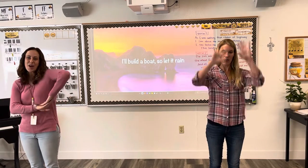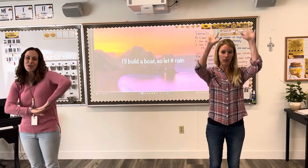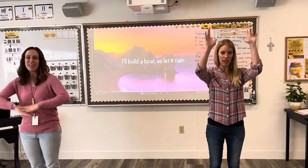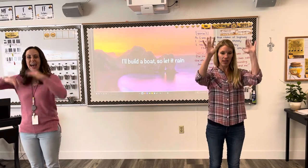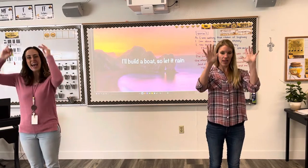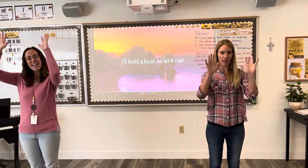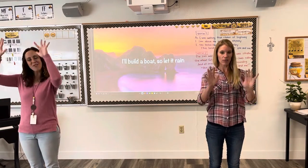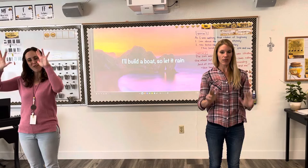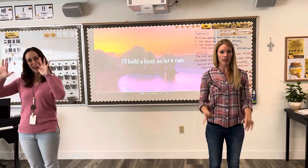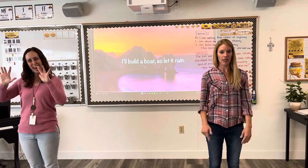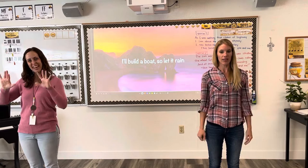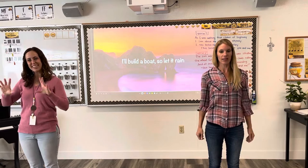let it rain